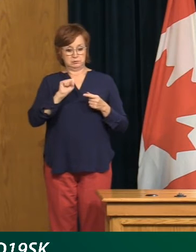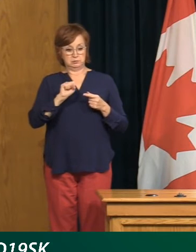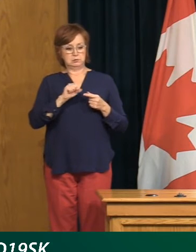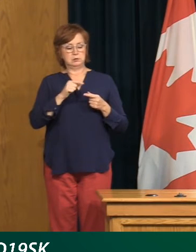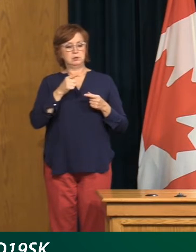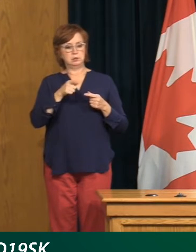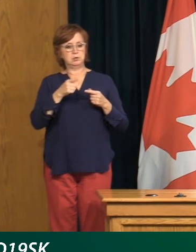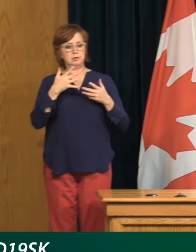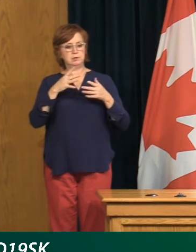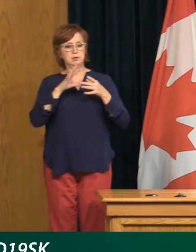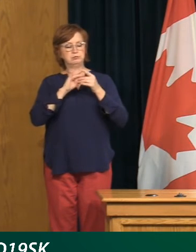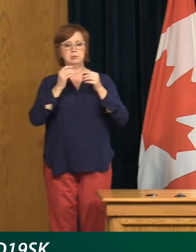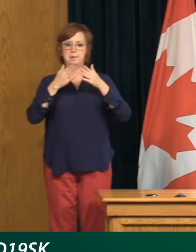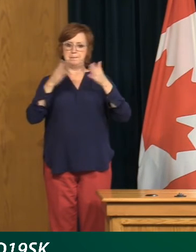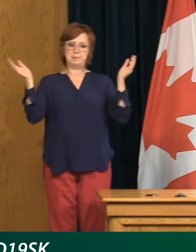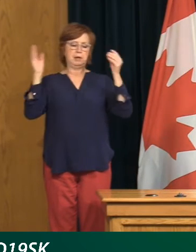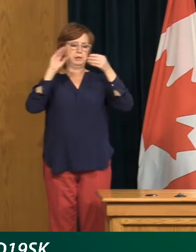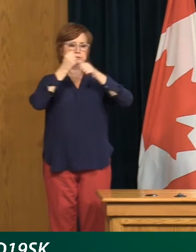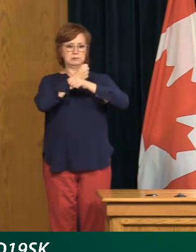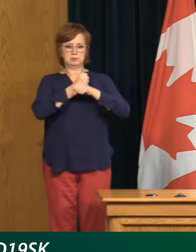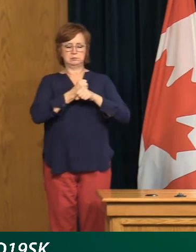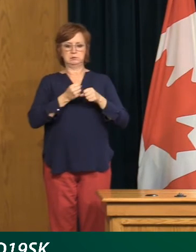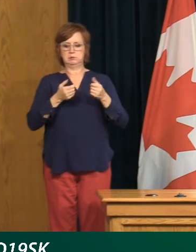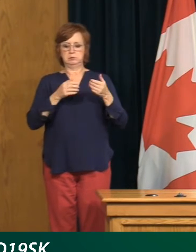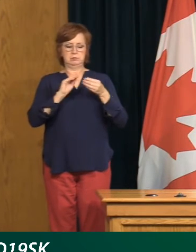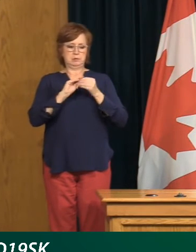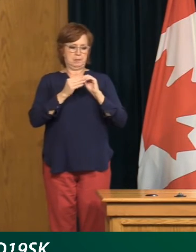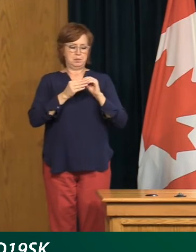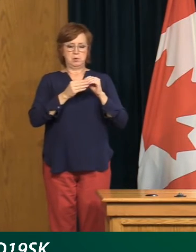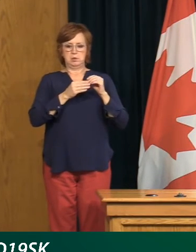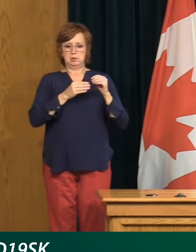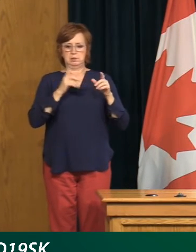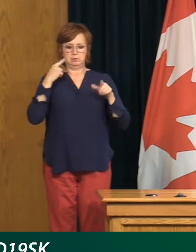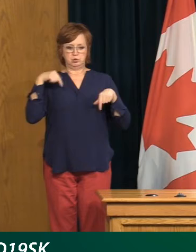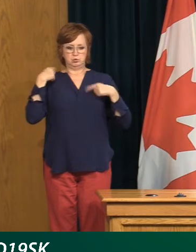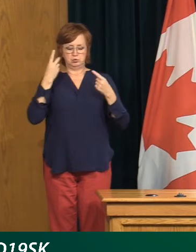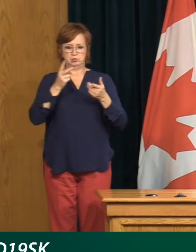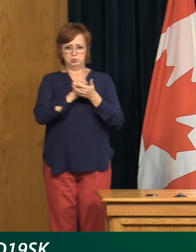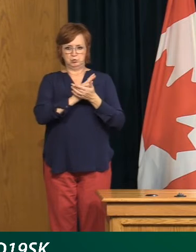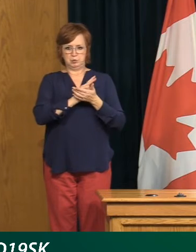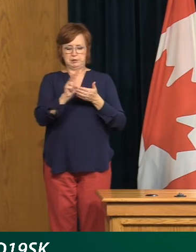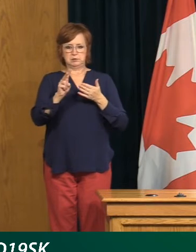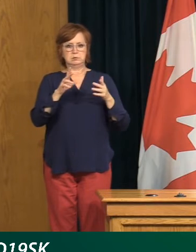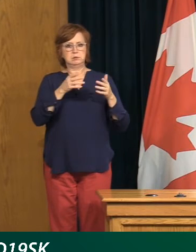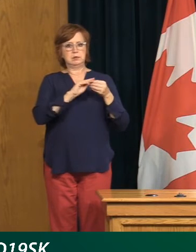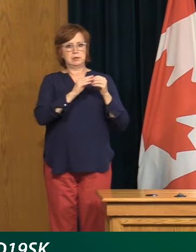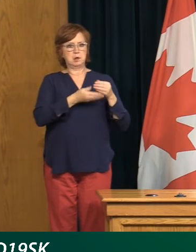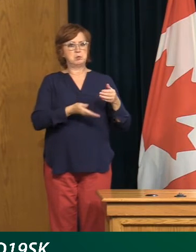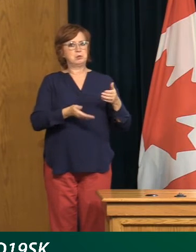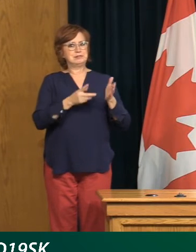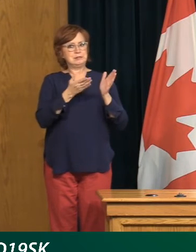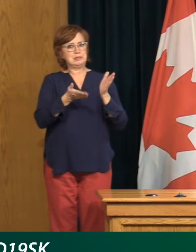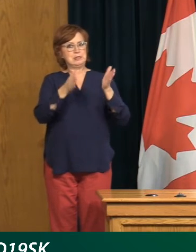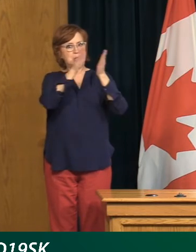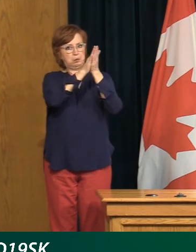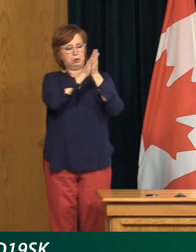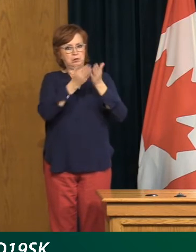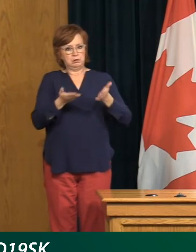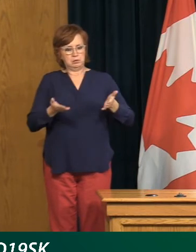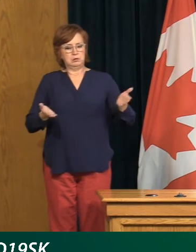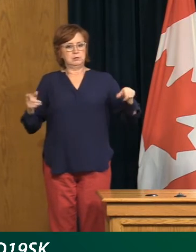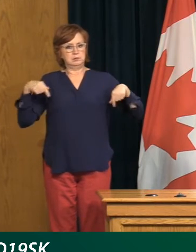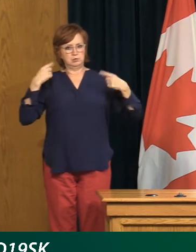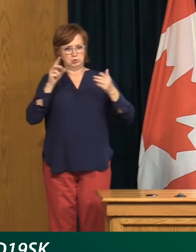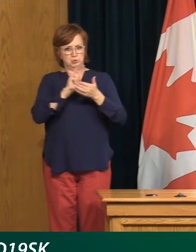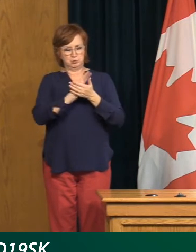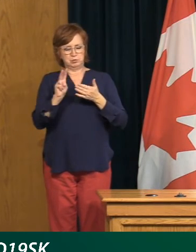mentioned some of the bigger picture stats. You know, we've seen double-digit case increases for two weeks now. Our active cases, as you pointed out, are the highest they've